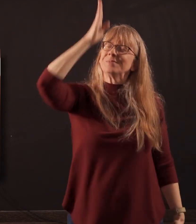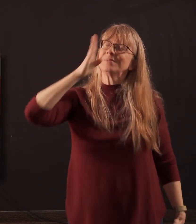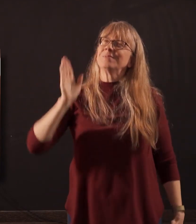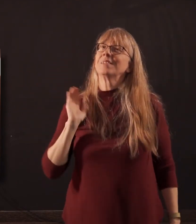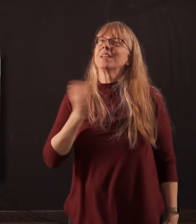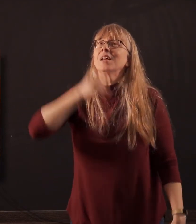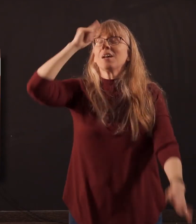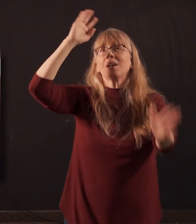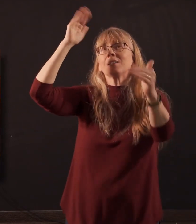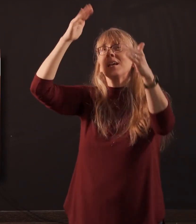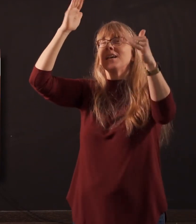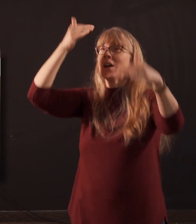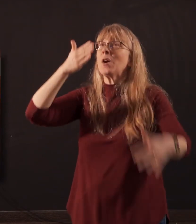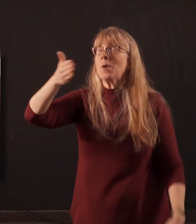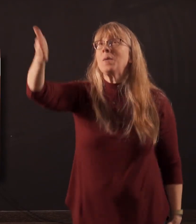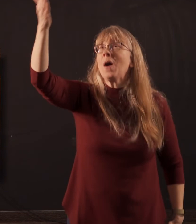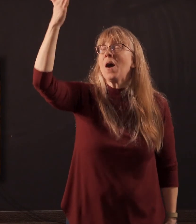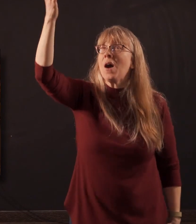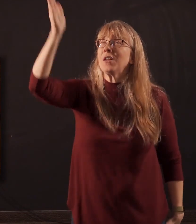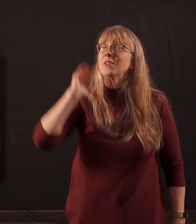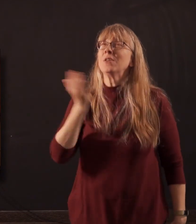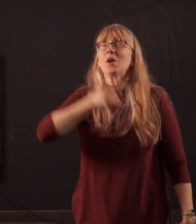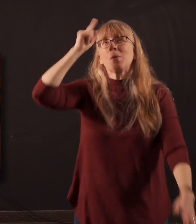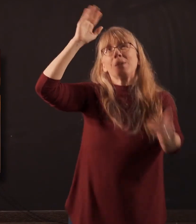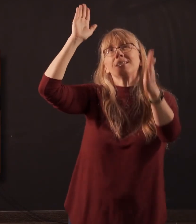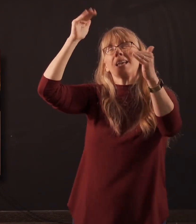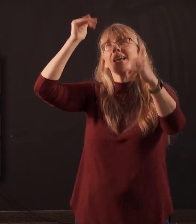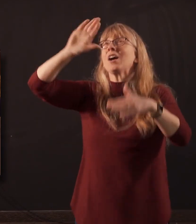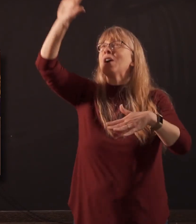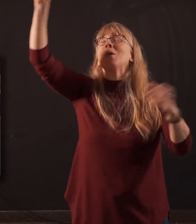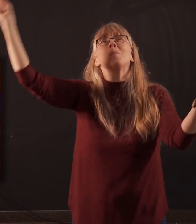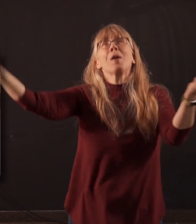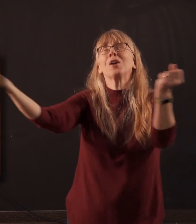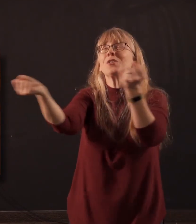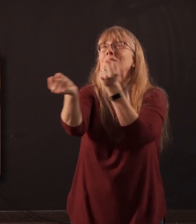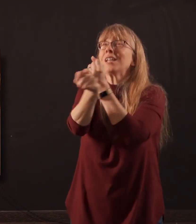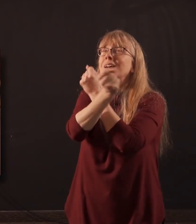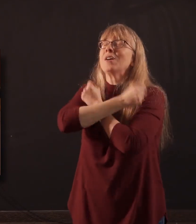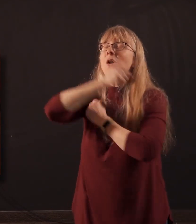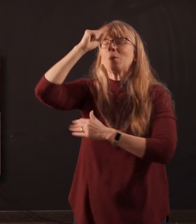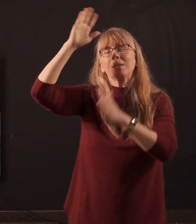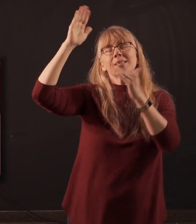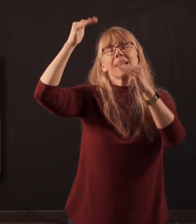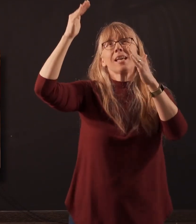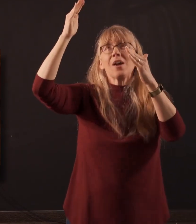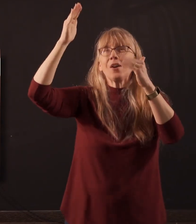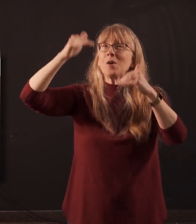on You. We set our hope on Your love. We set our hope